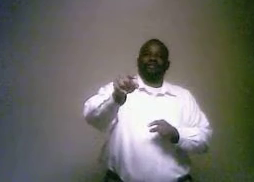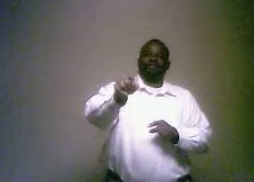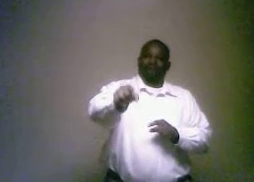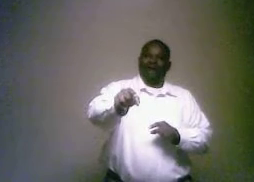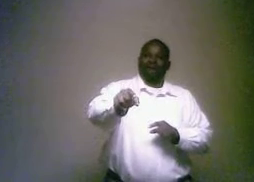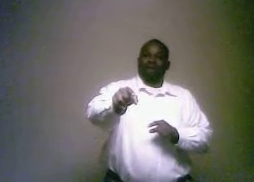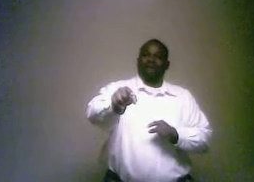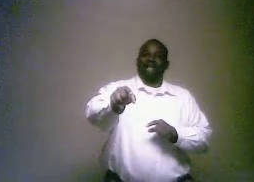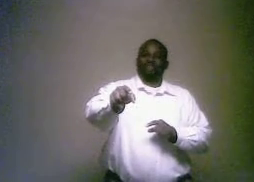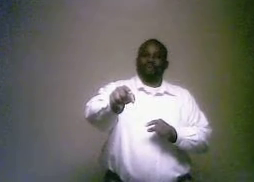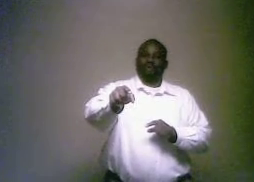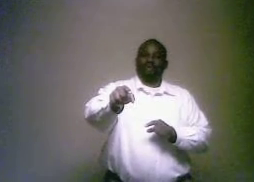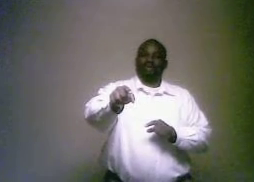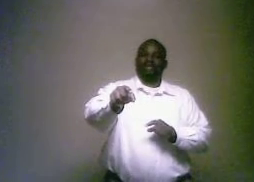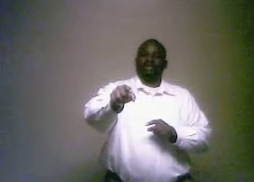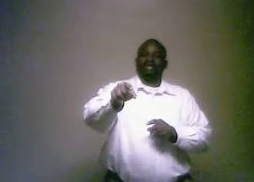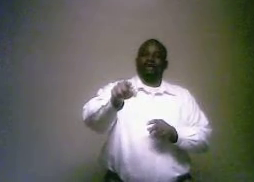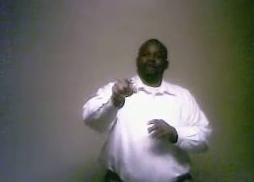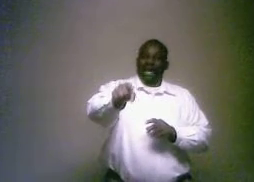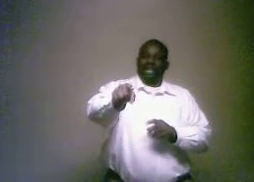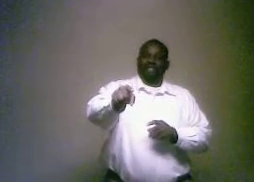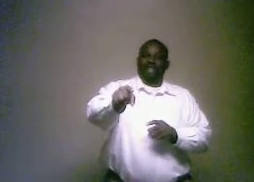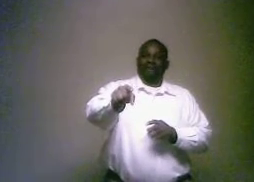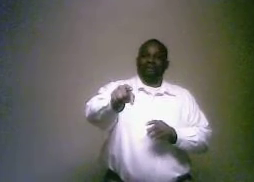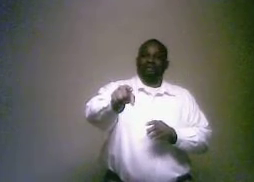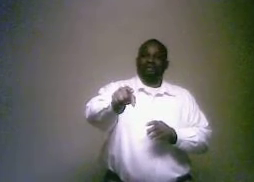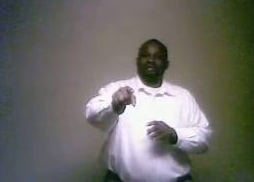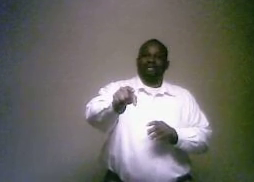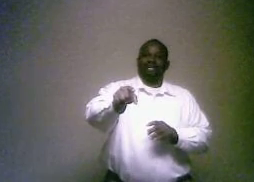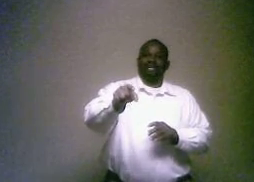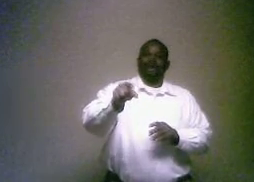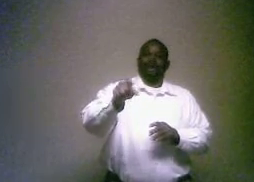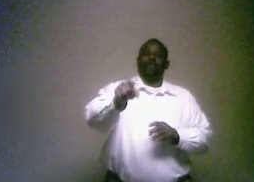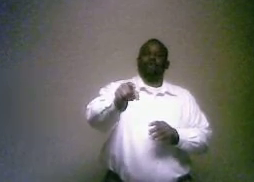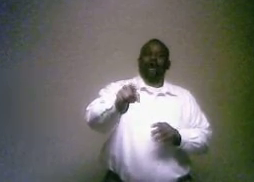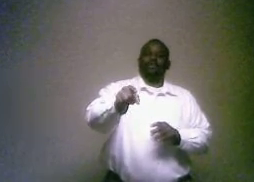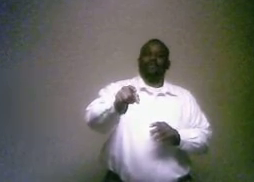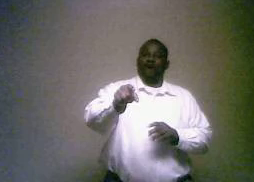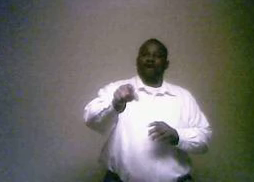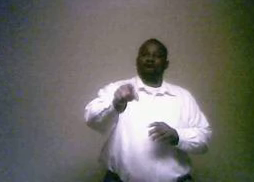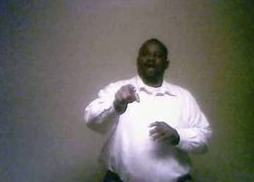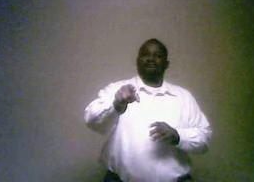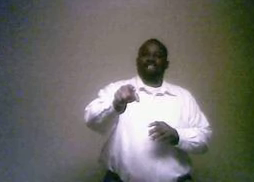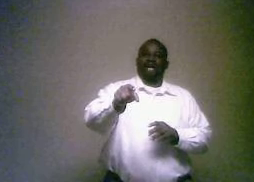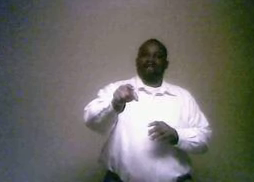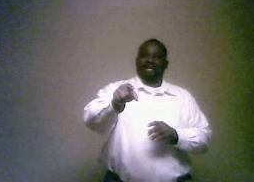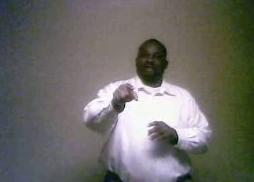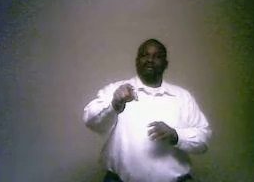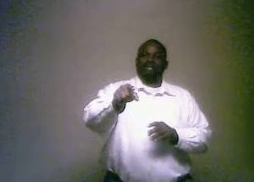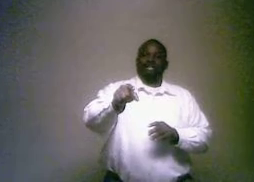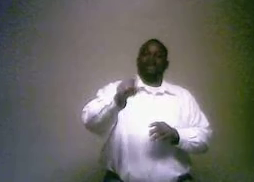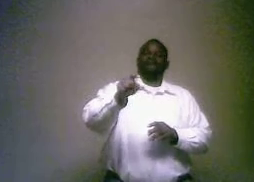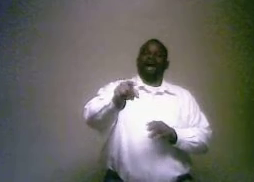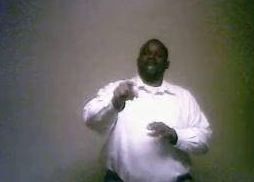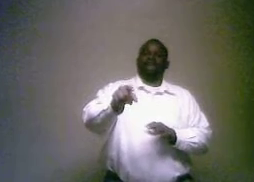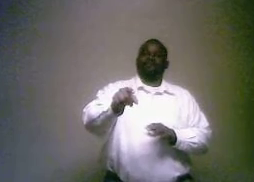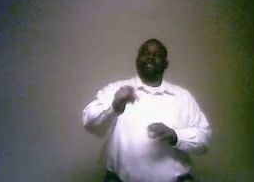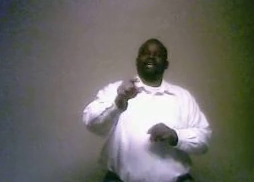Gabbai Sloot, Omega Shelton, and all you other false prophets out there that followed after the